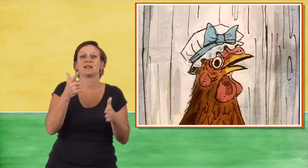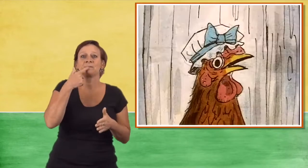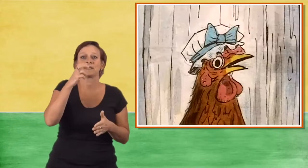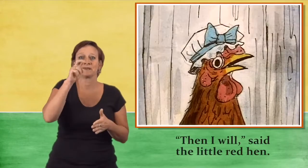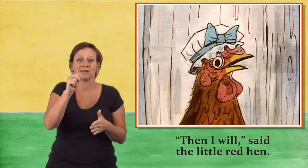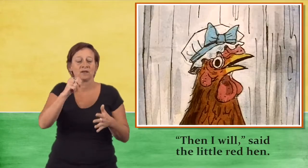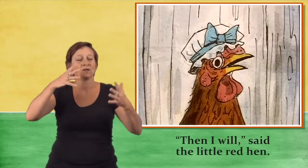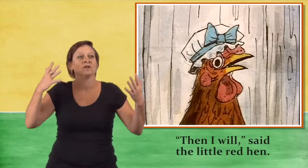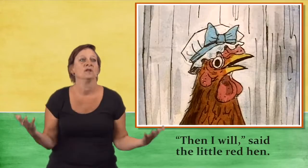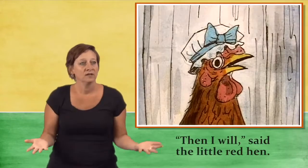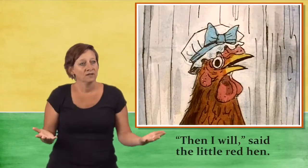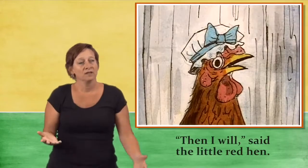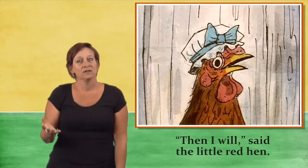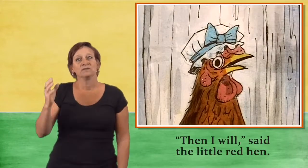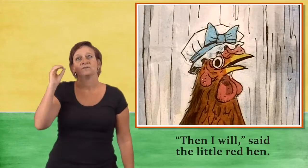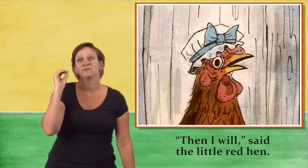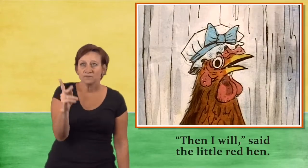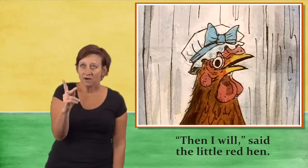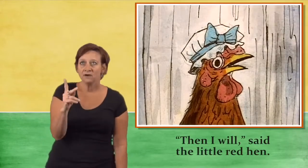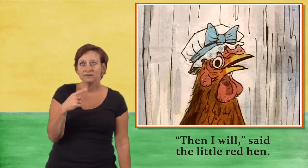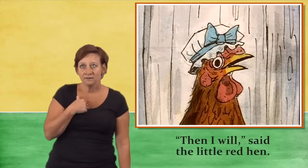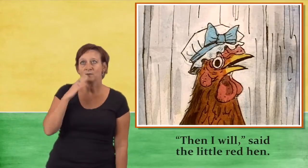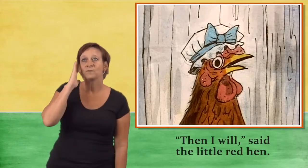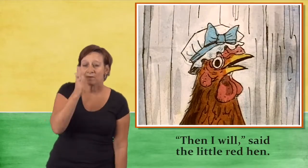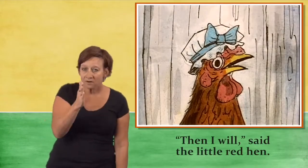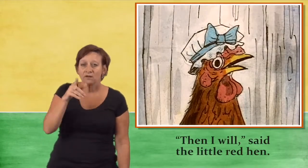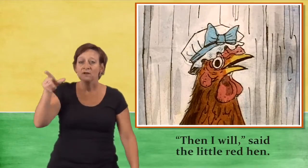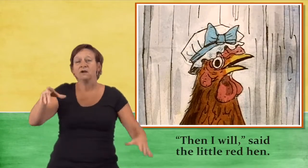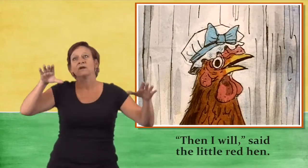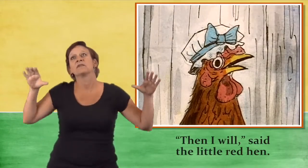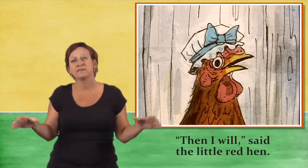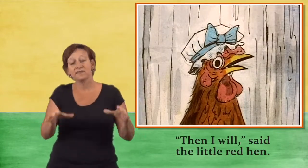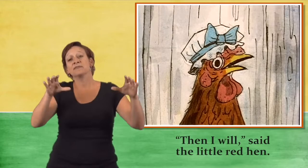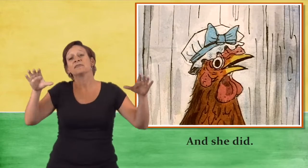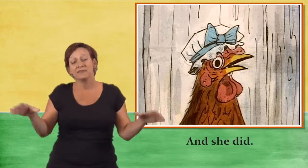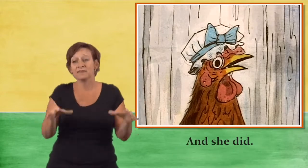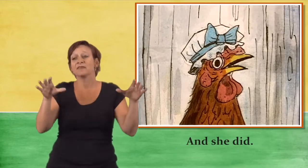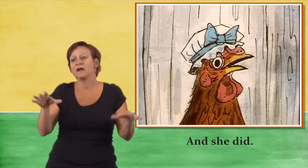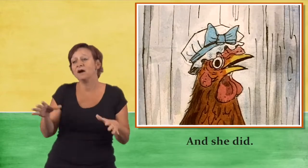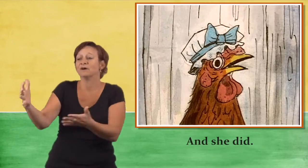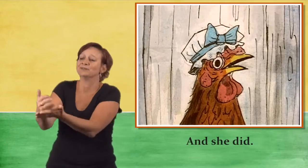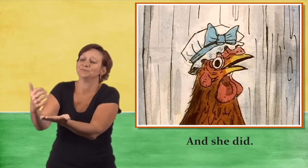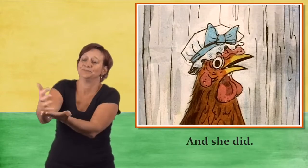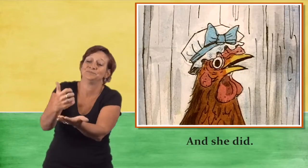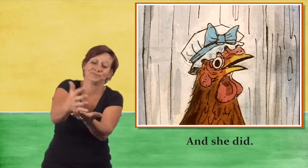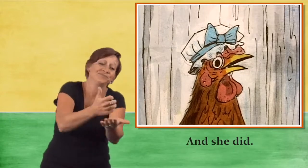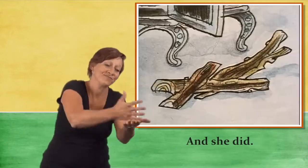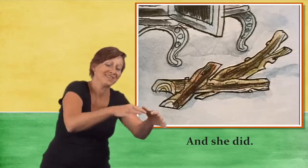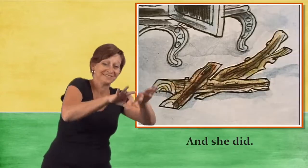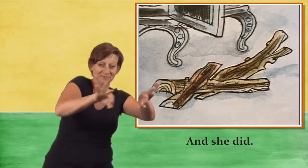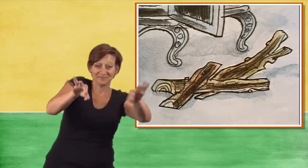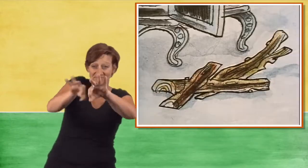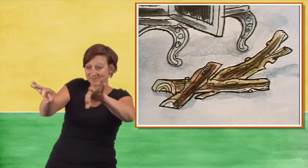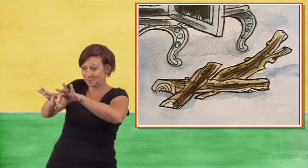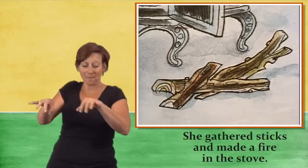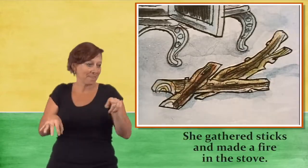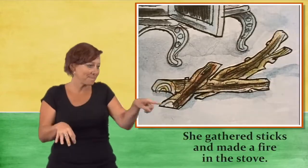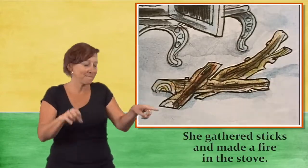Then I will, said the little red hen. And she did. She gathered